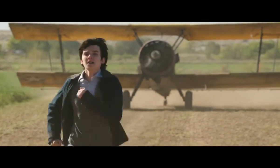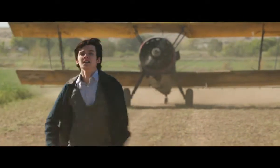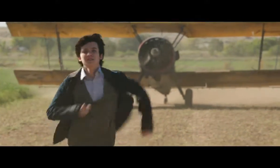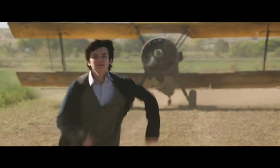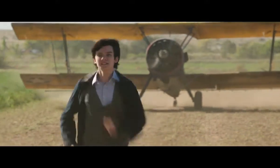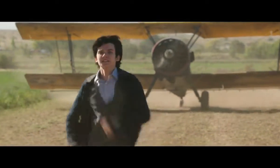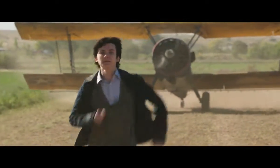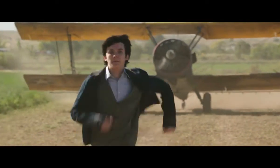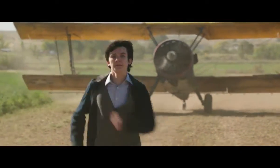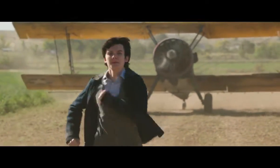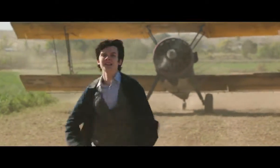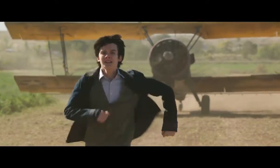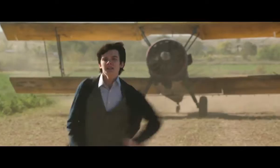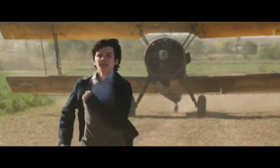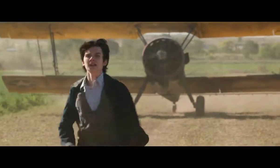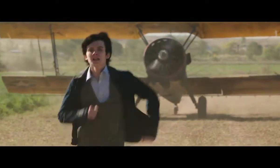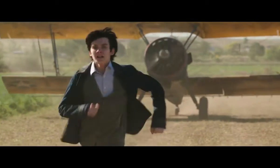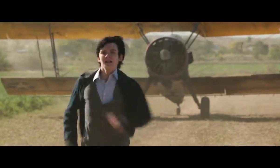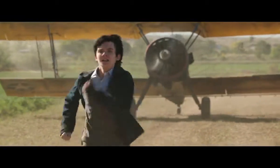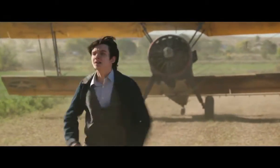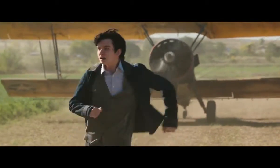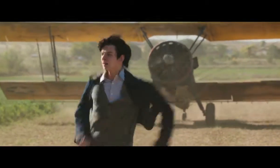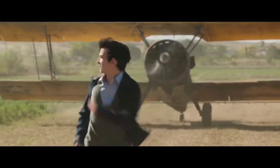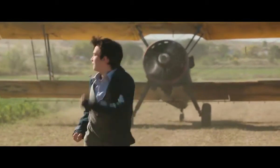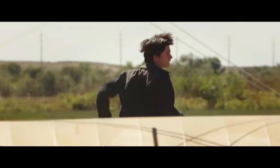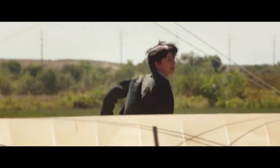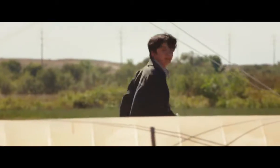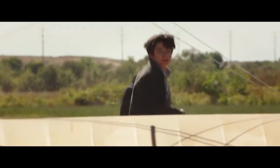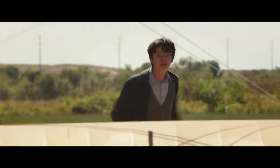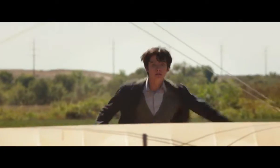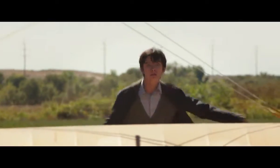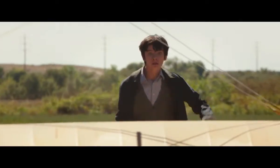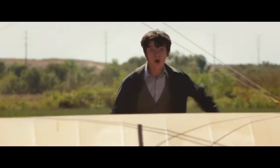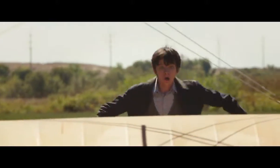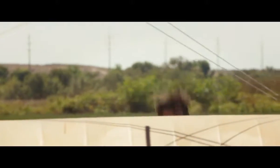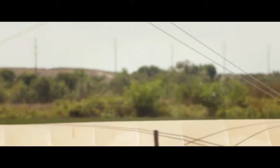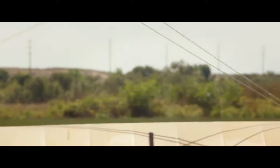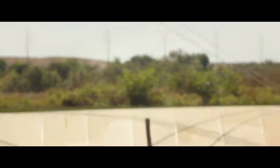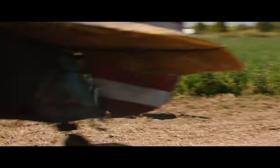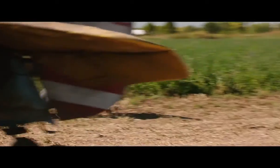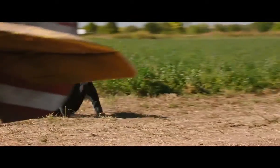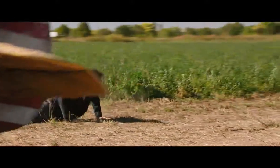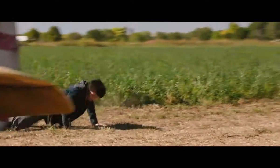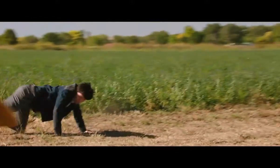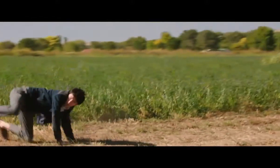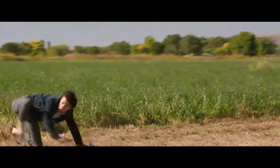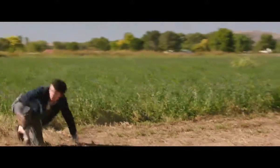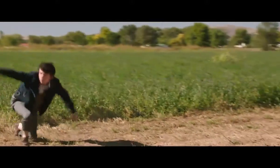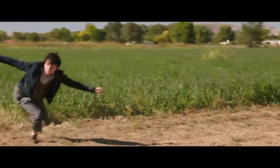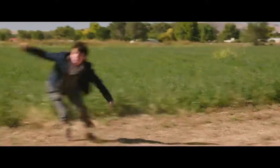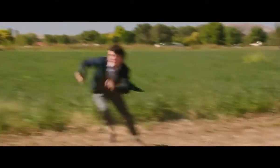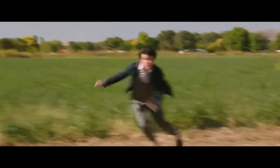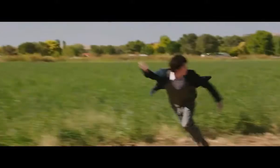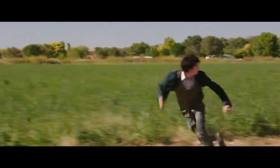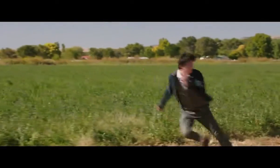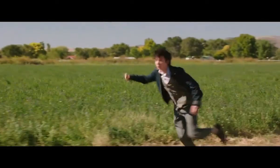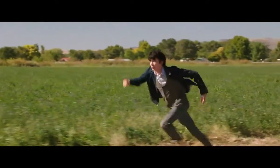that is her foster father's plane and he does crop dusting with that and so I was like okay I can buy it